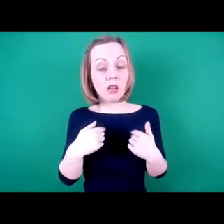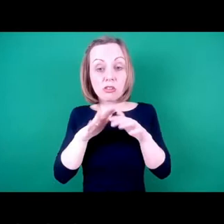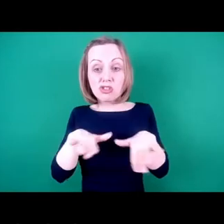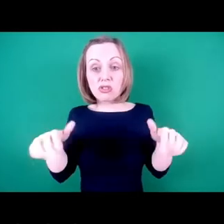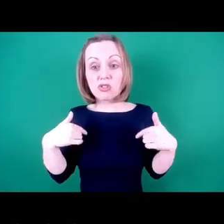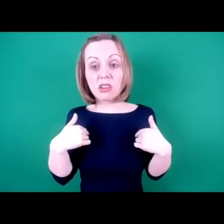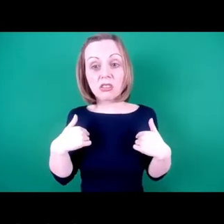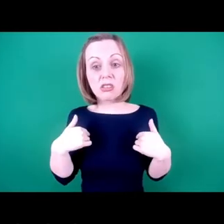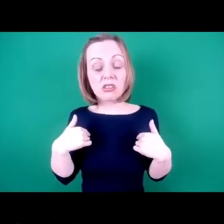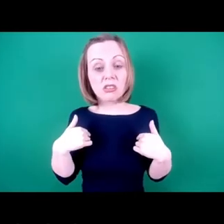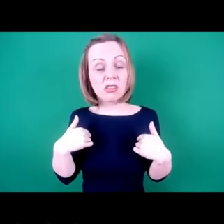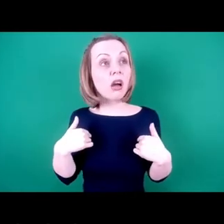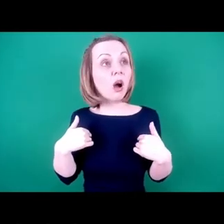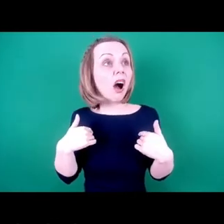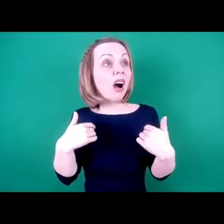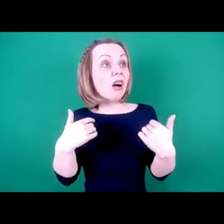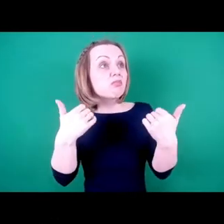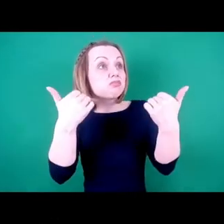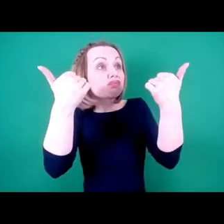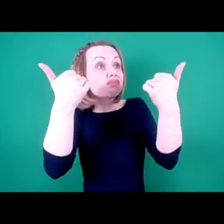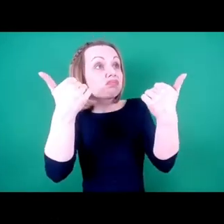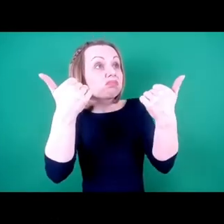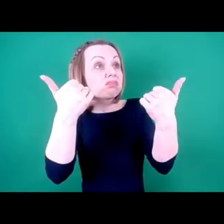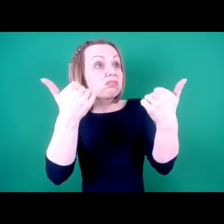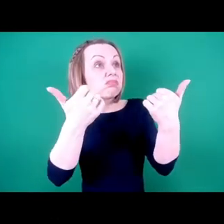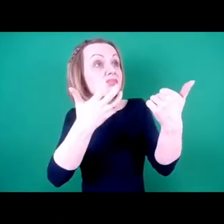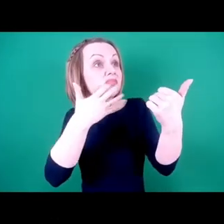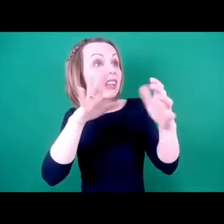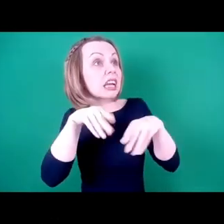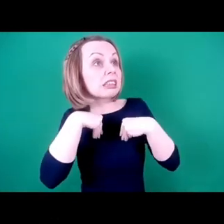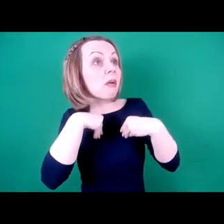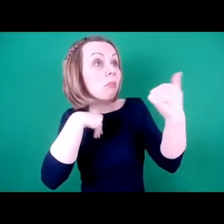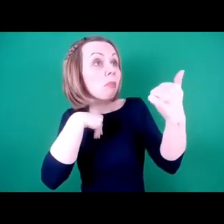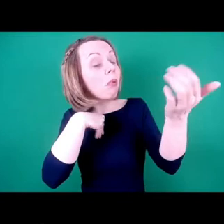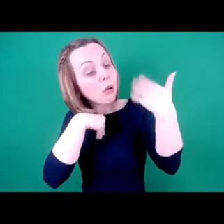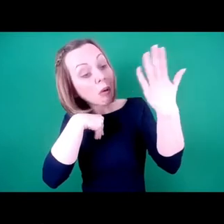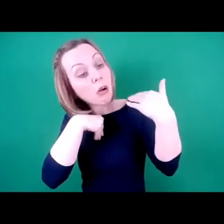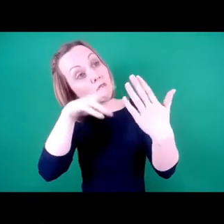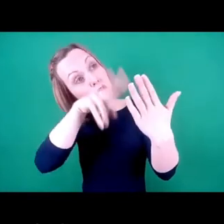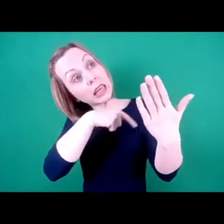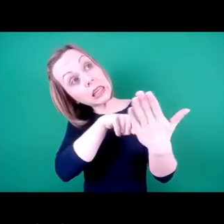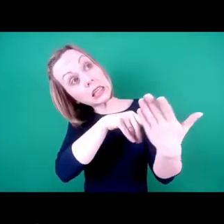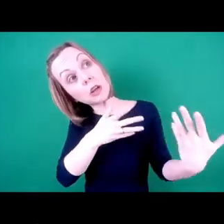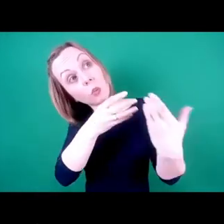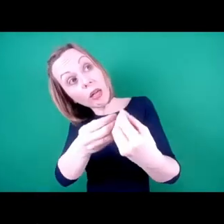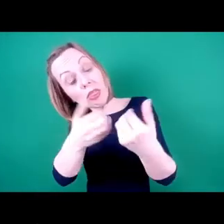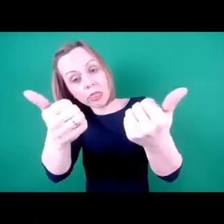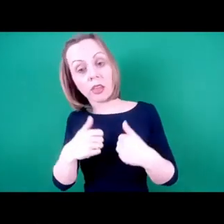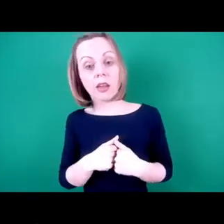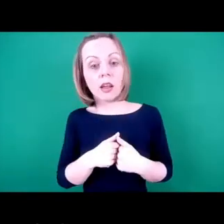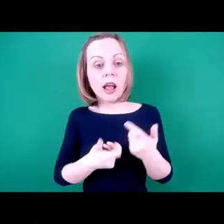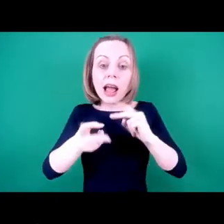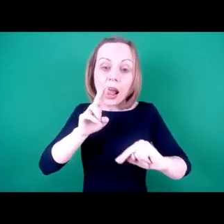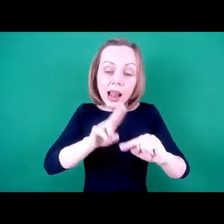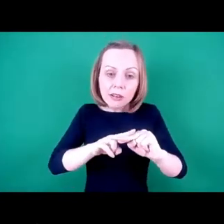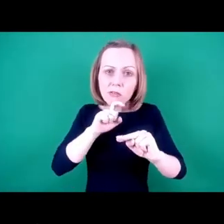carried on and asked me to help them read. They, they, they're very accepting of things that are explained very